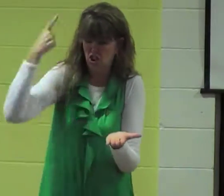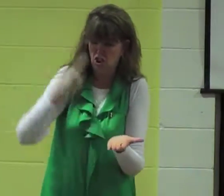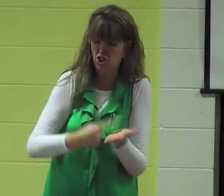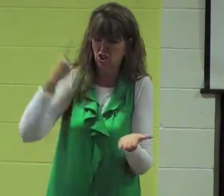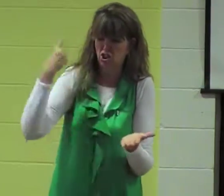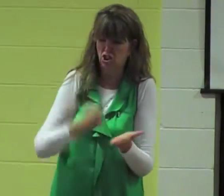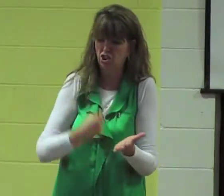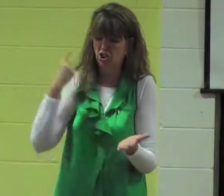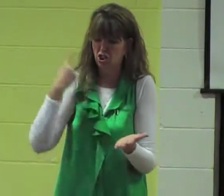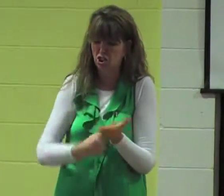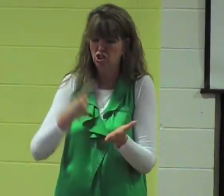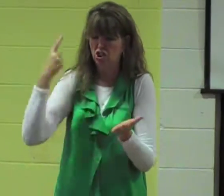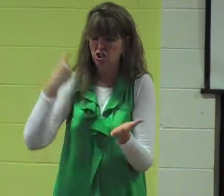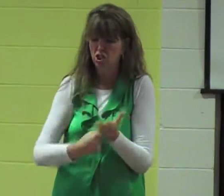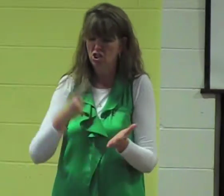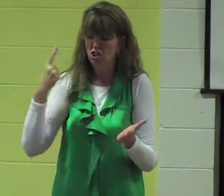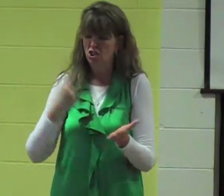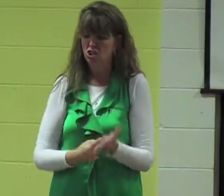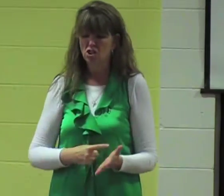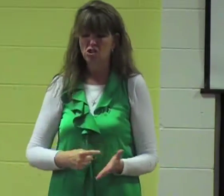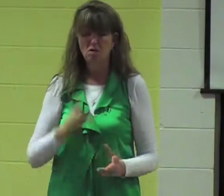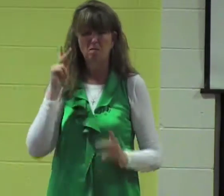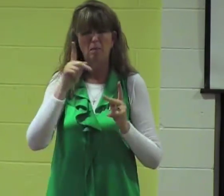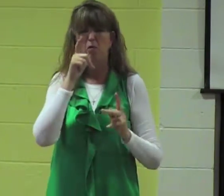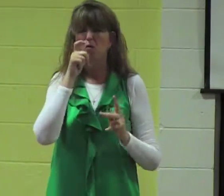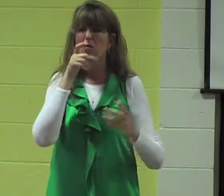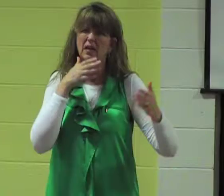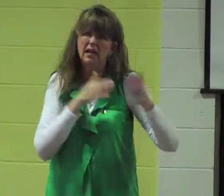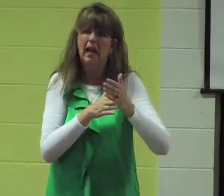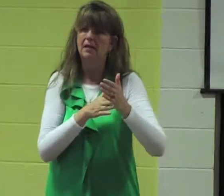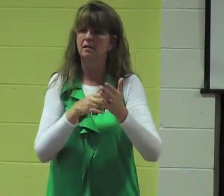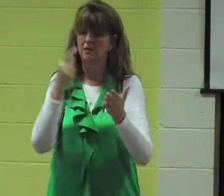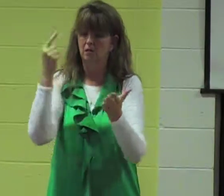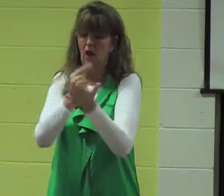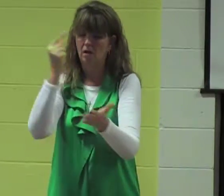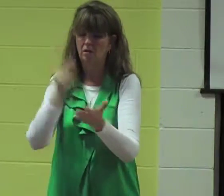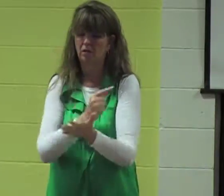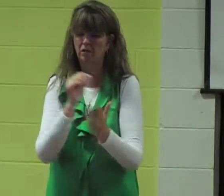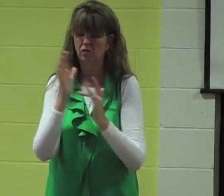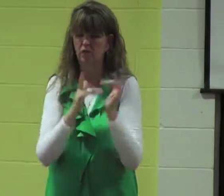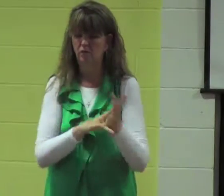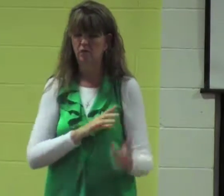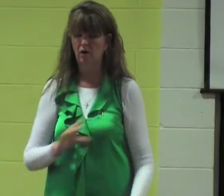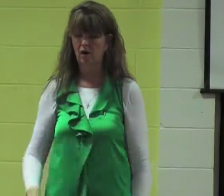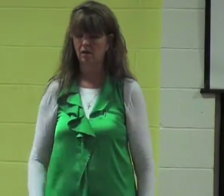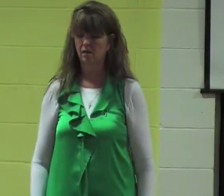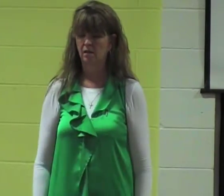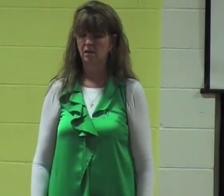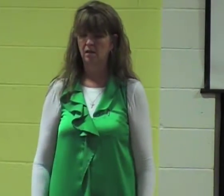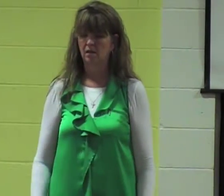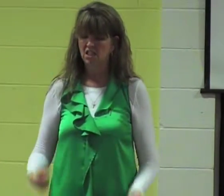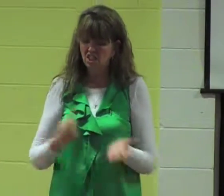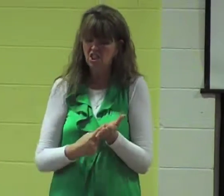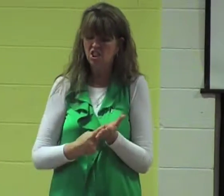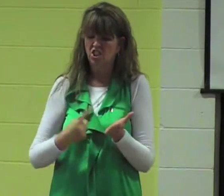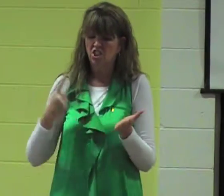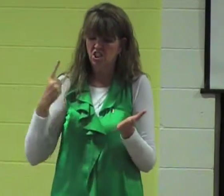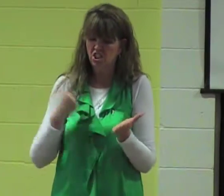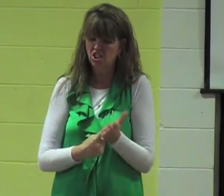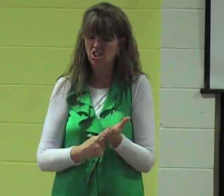and he would have fierce debates with others people who were against the gospel heretics of the time